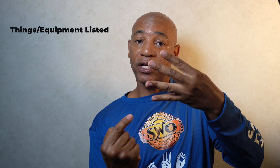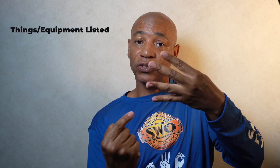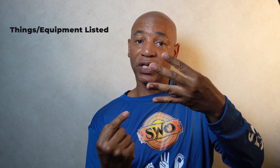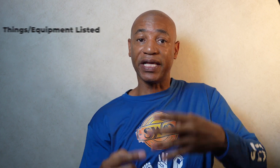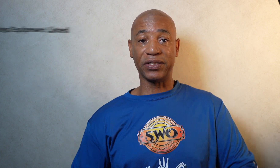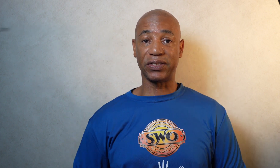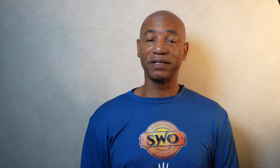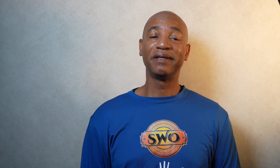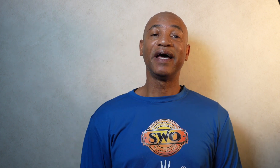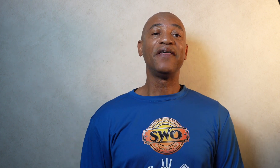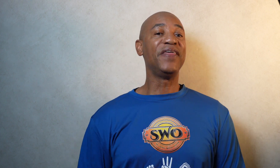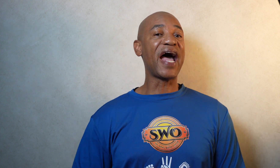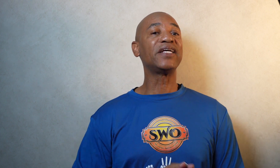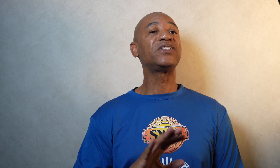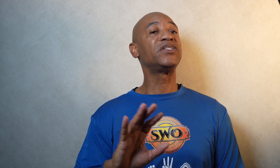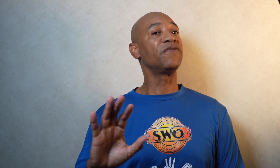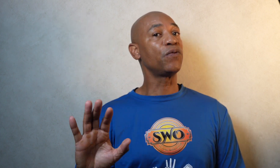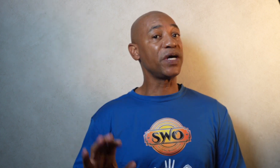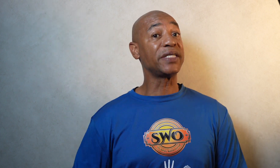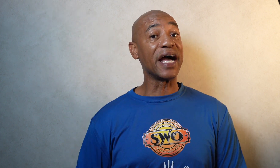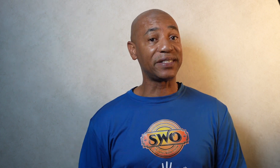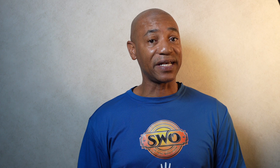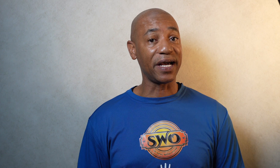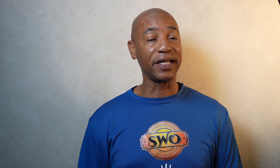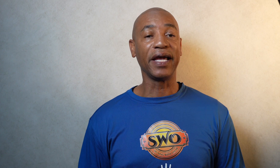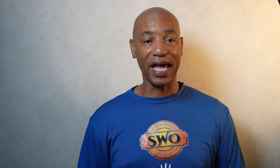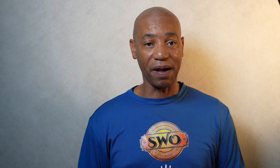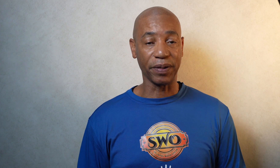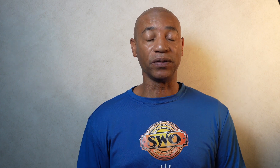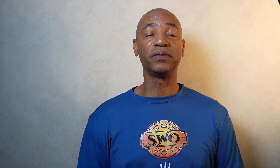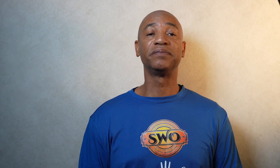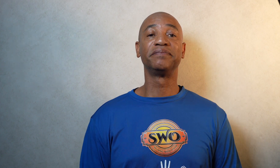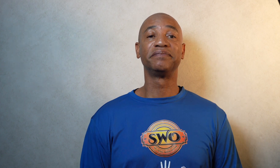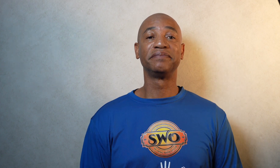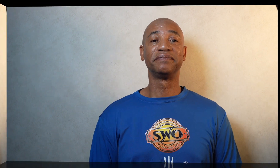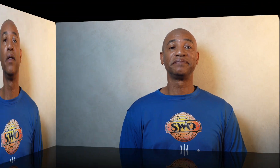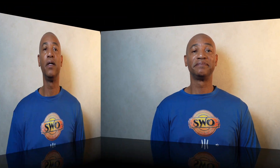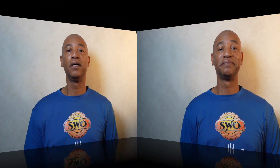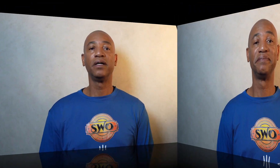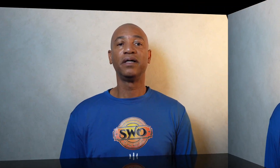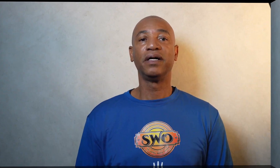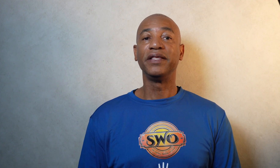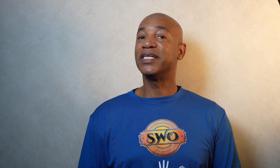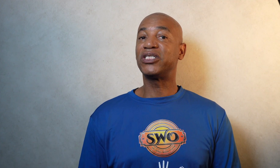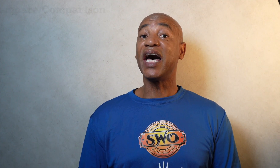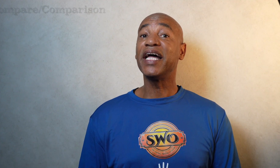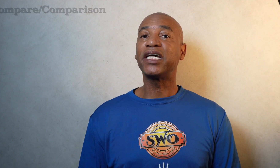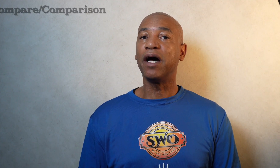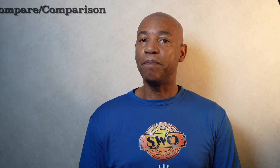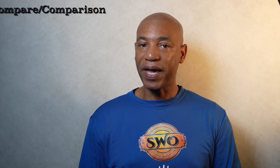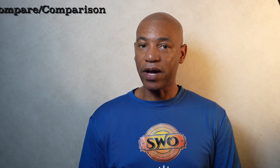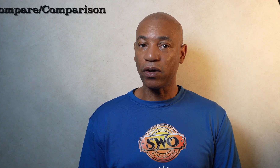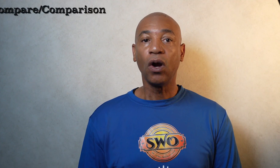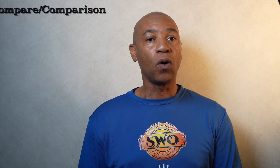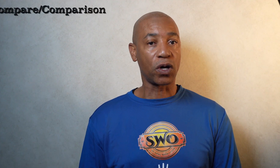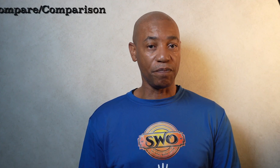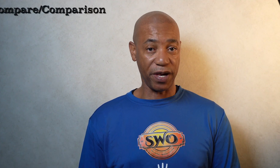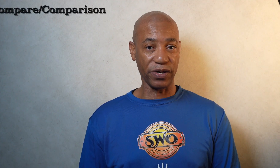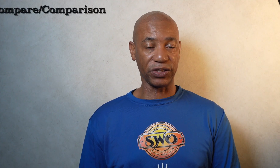here's the list. That is the different ways I sign capital. The sign compare or comparison.